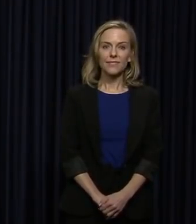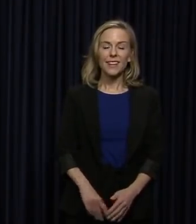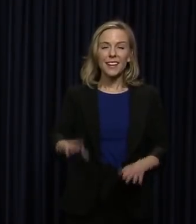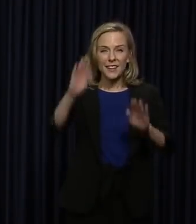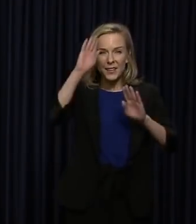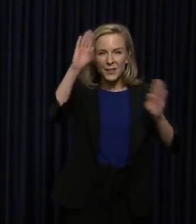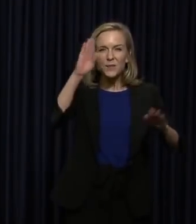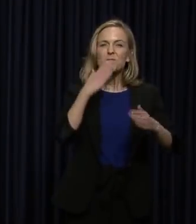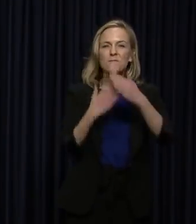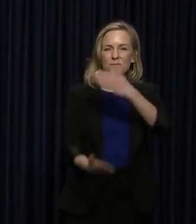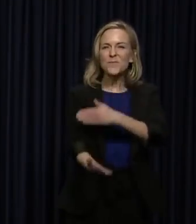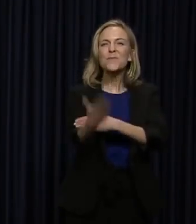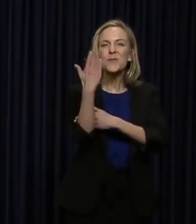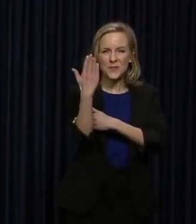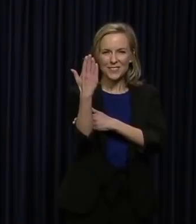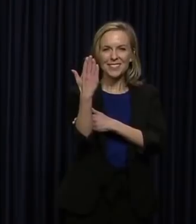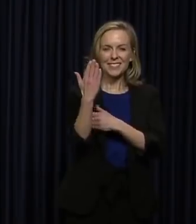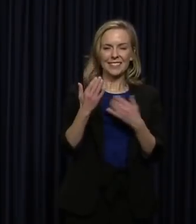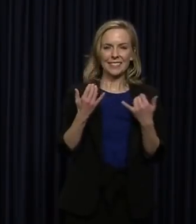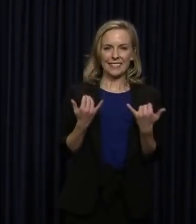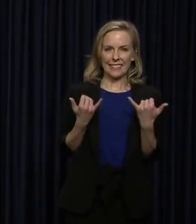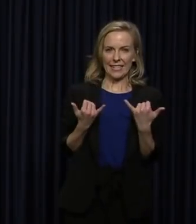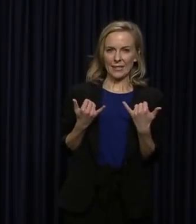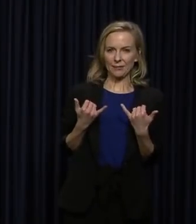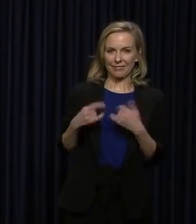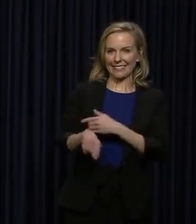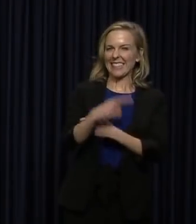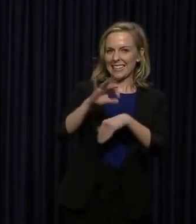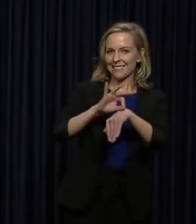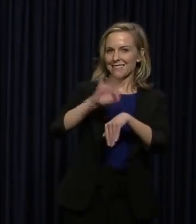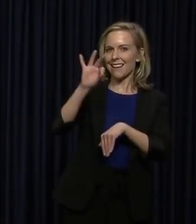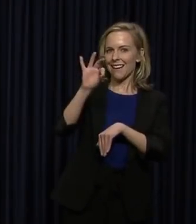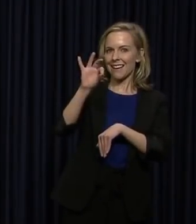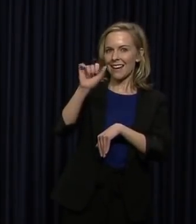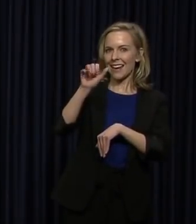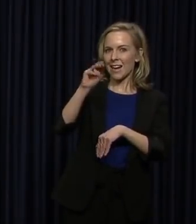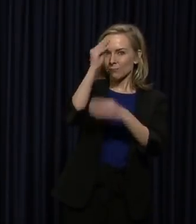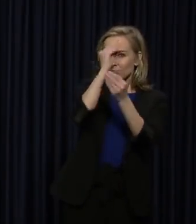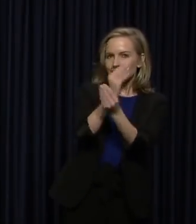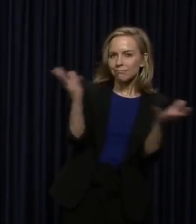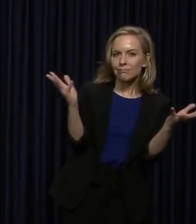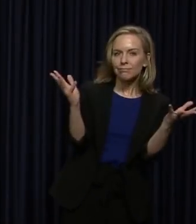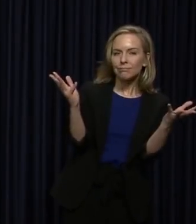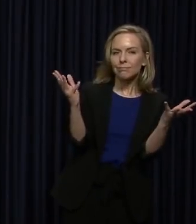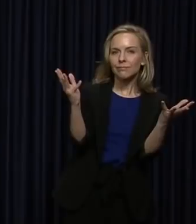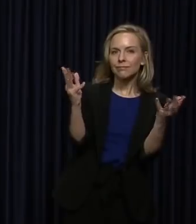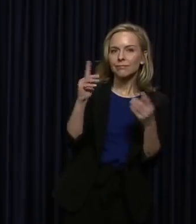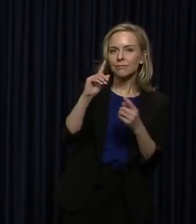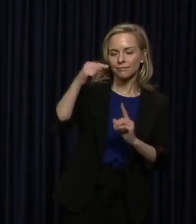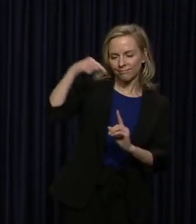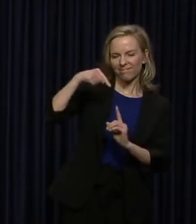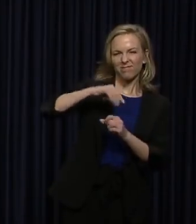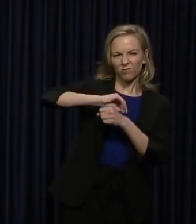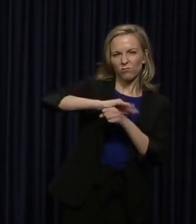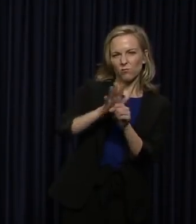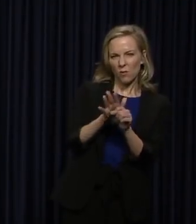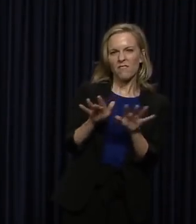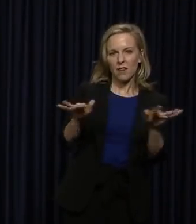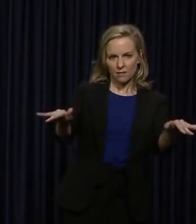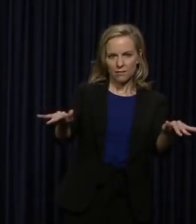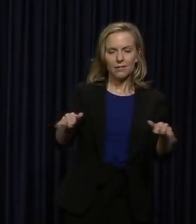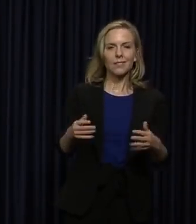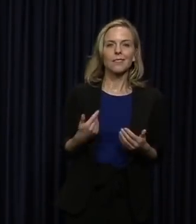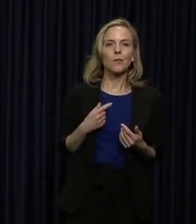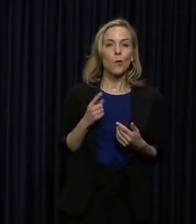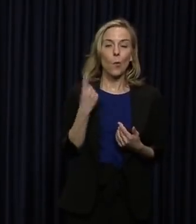Good morning. It is our 9am update on the coronavirus. Let me start